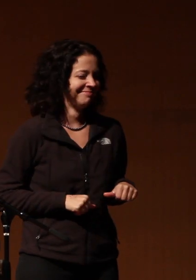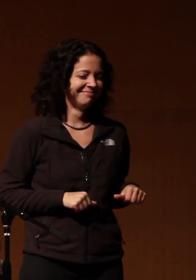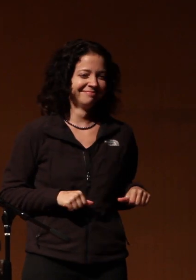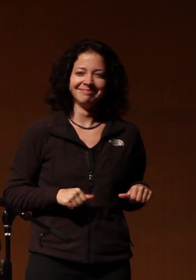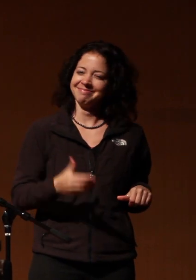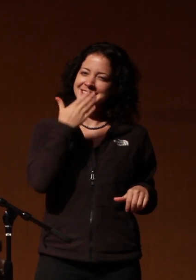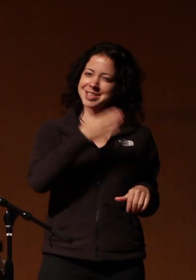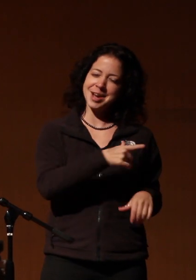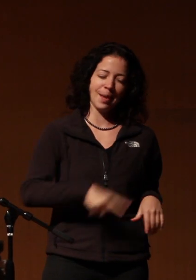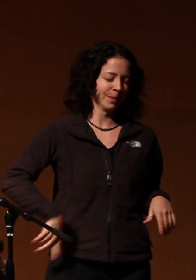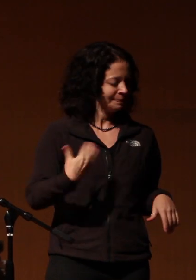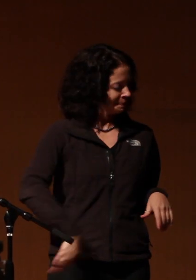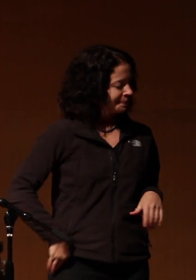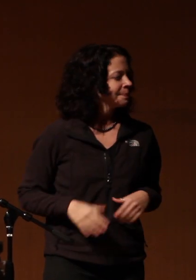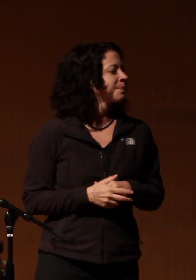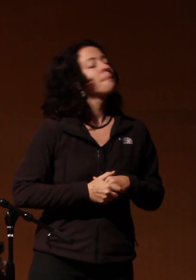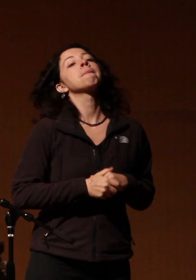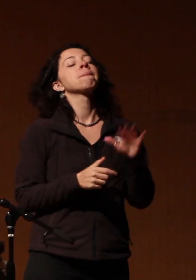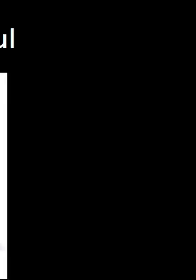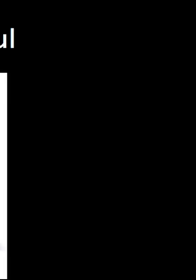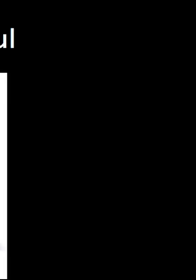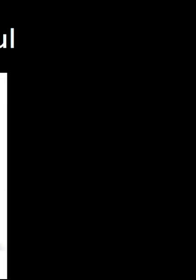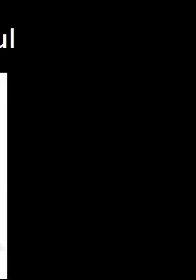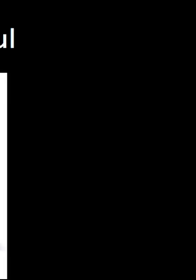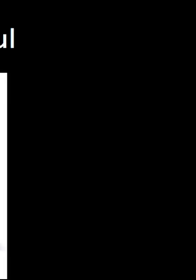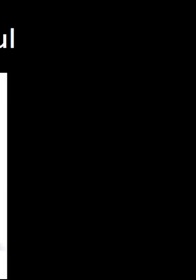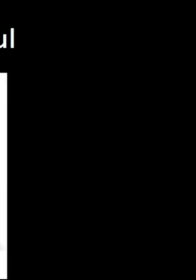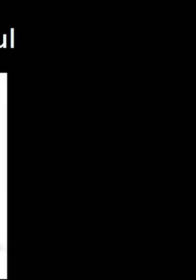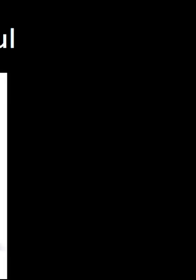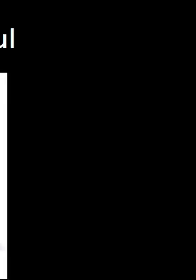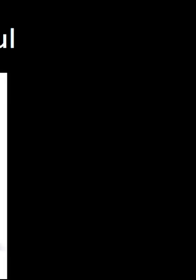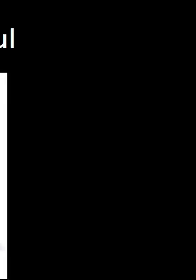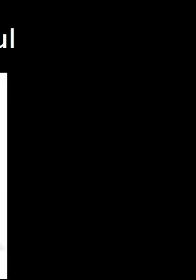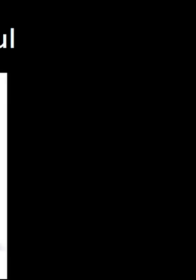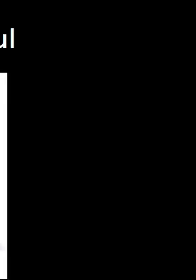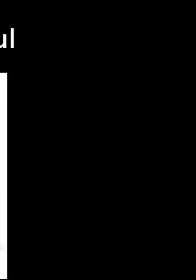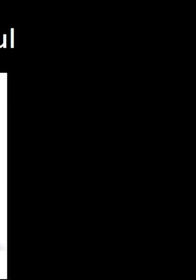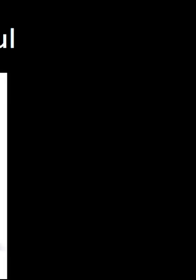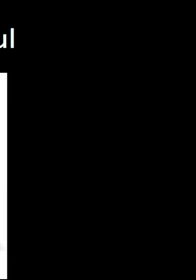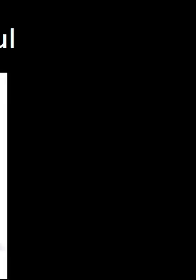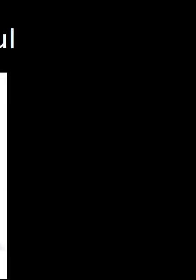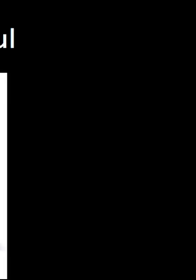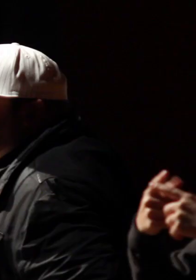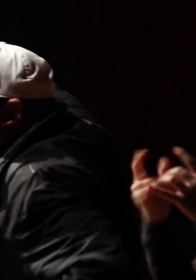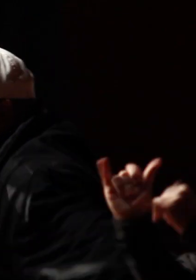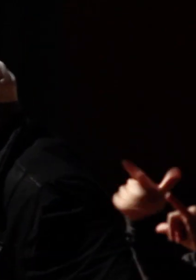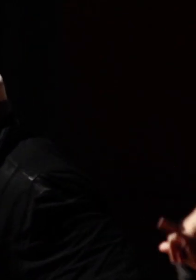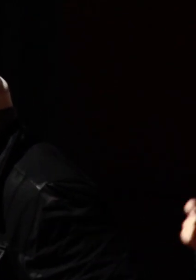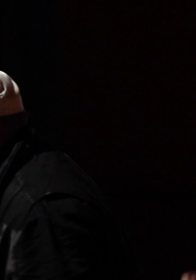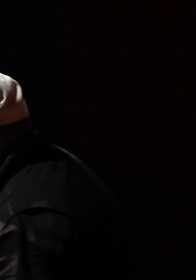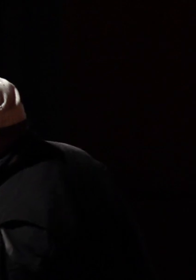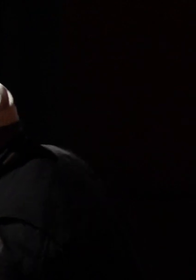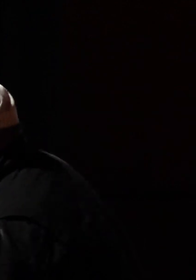good lord and the reason is because we got soul you can make a drum machine but you still have a drum set you can